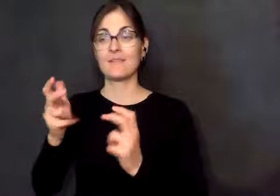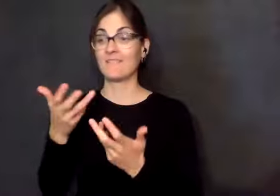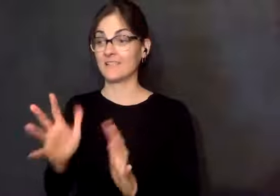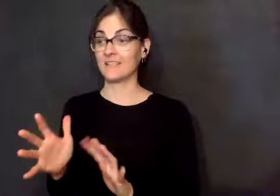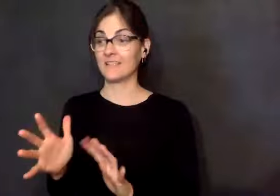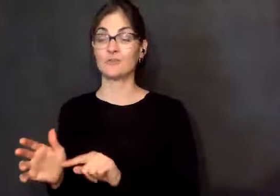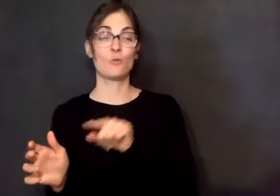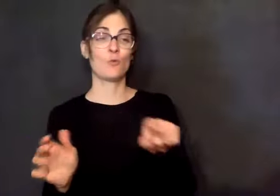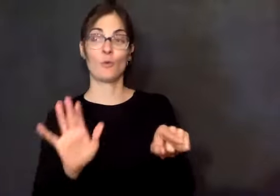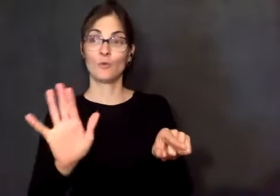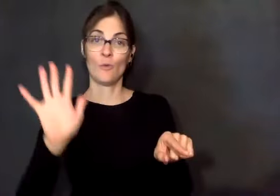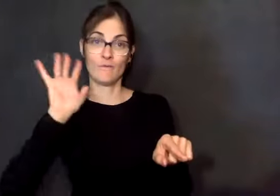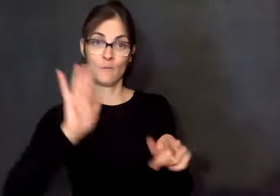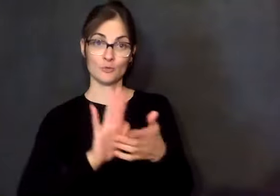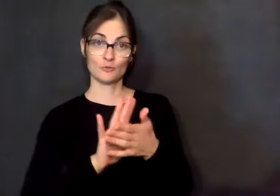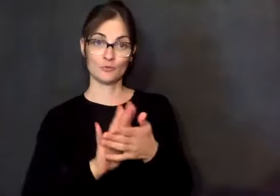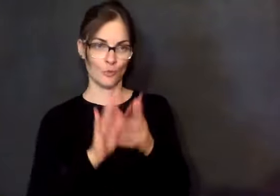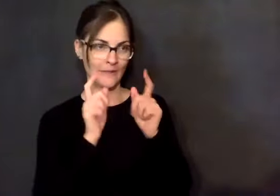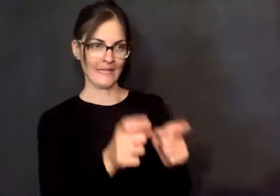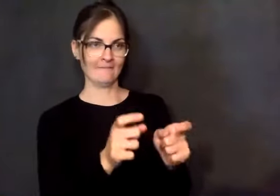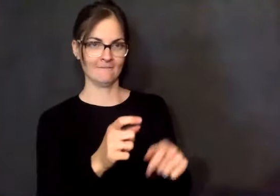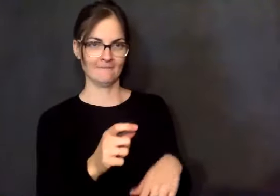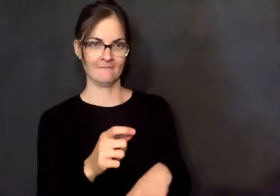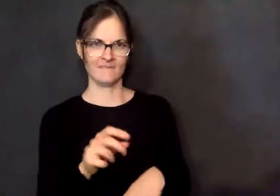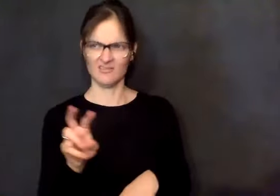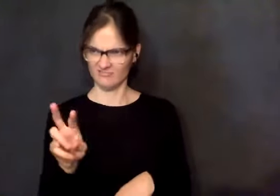And he said, really? I said, yeah. He said, this is about action. Now he's dying.